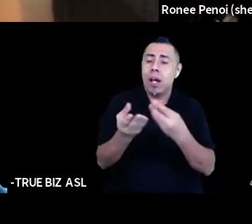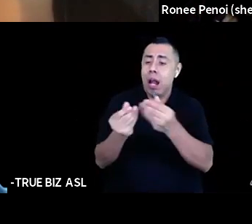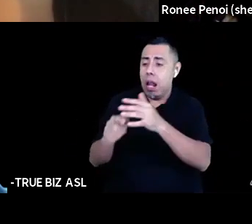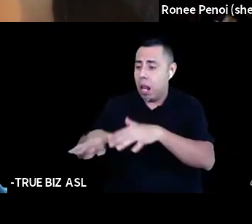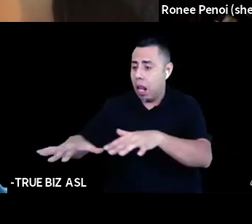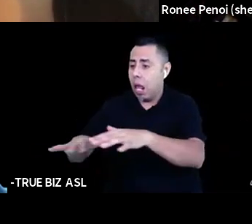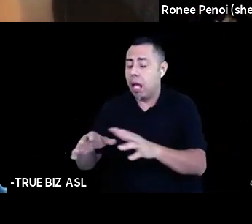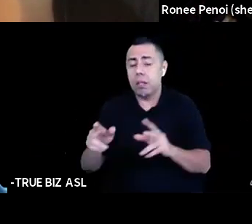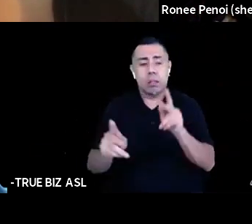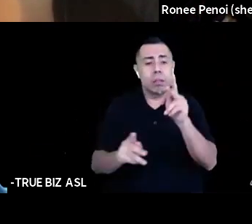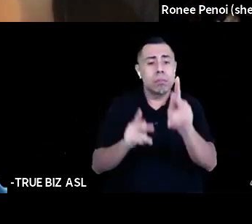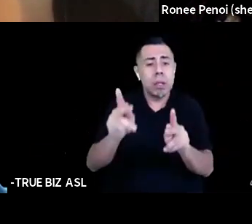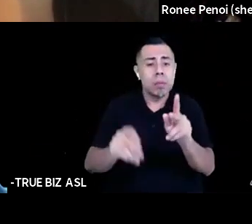for Tara to talk about time as a relative.